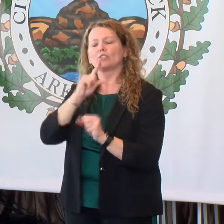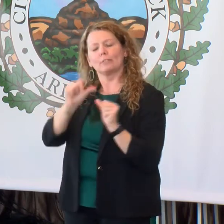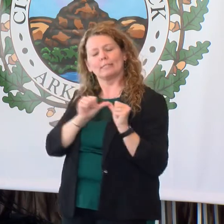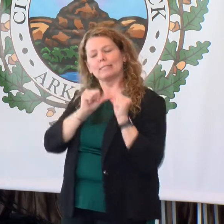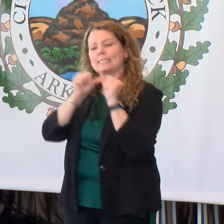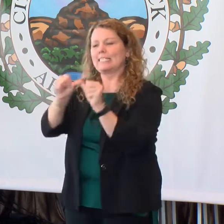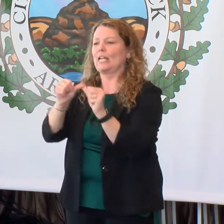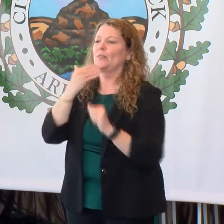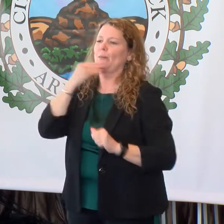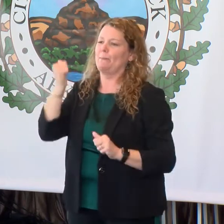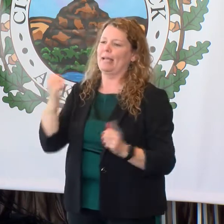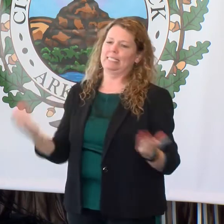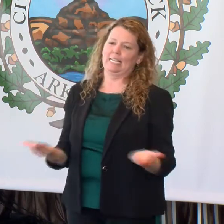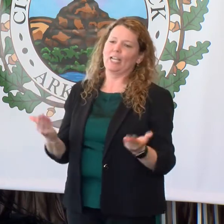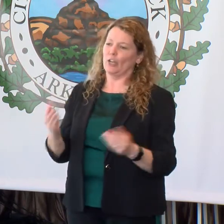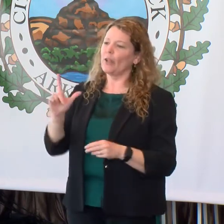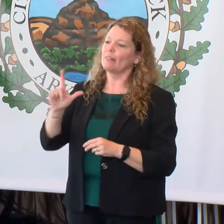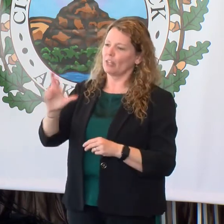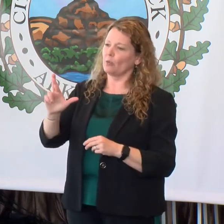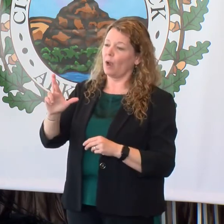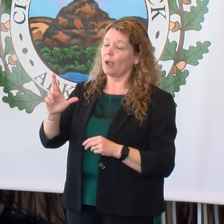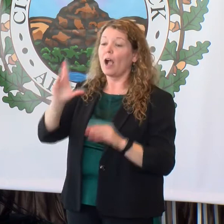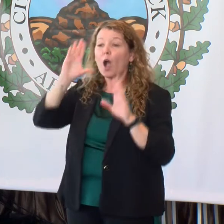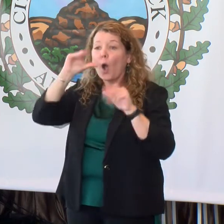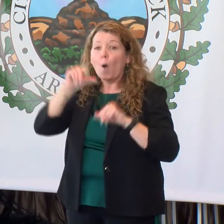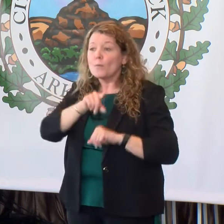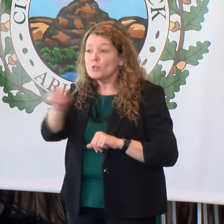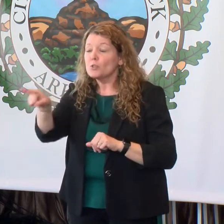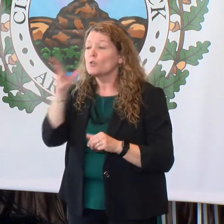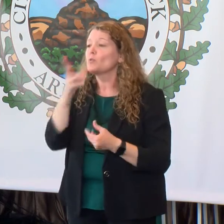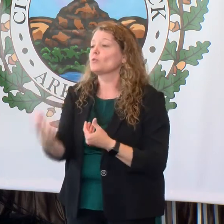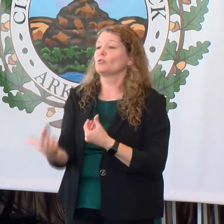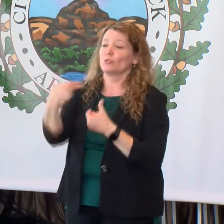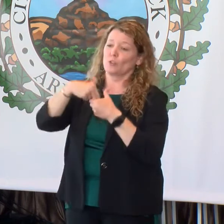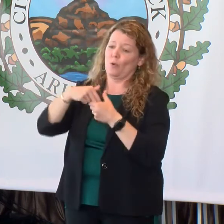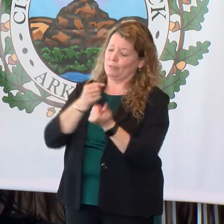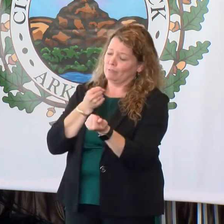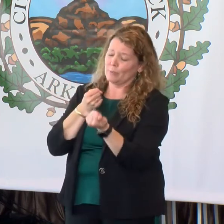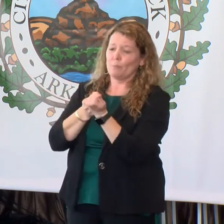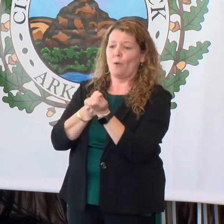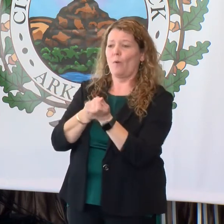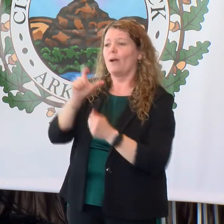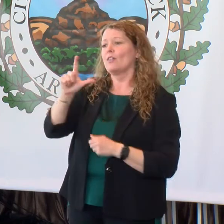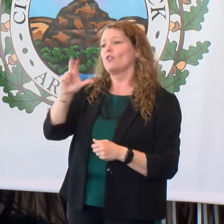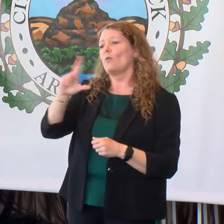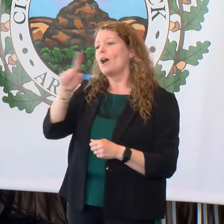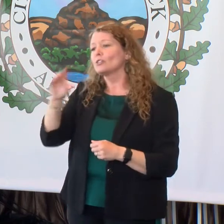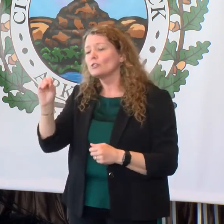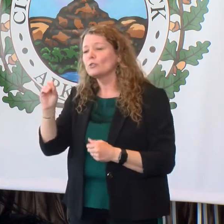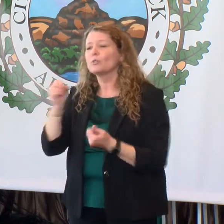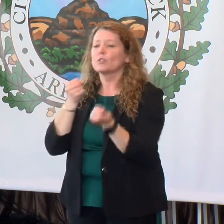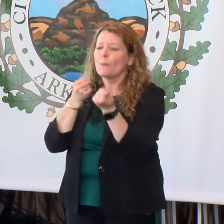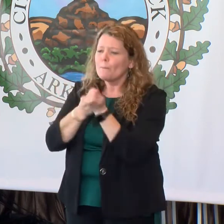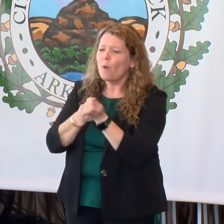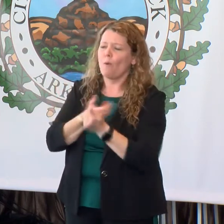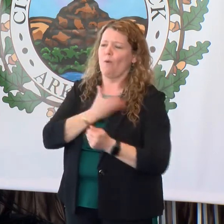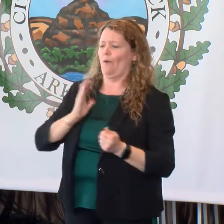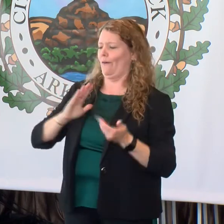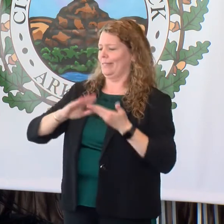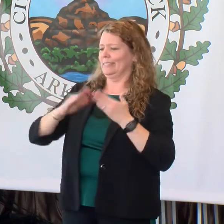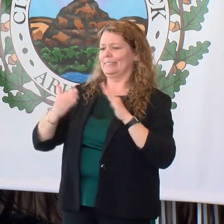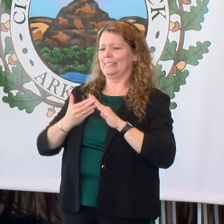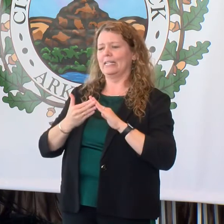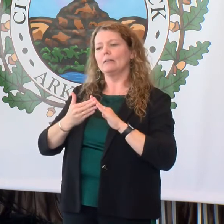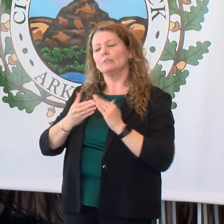right here in Little Rock. And I hope that you will join me in supporting the Little Rock Zoo and supporting our capital city by